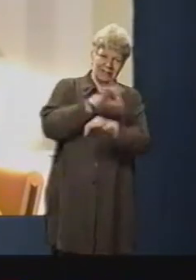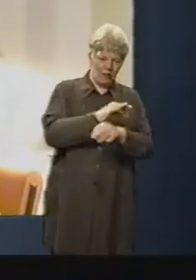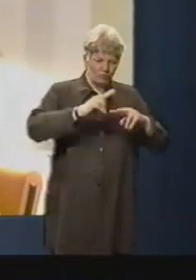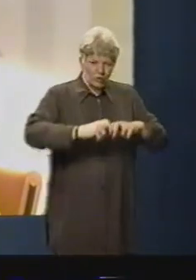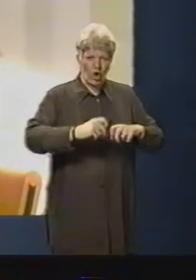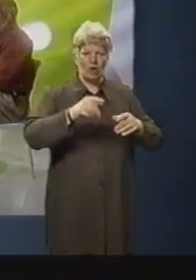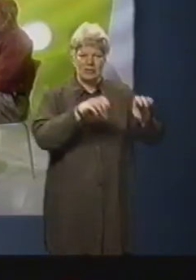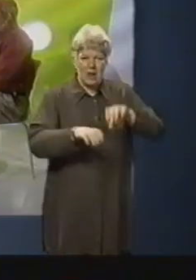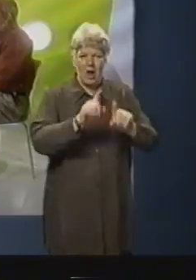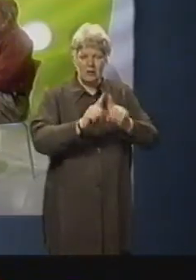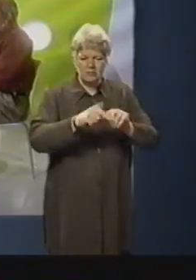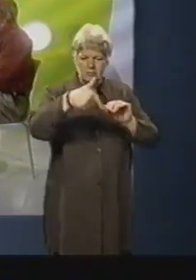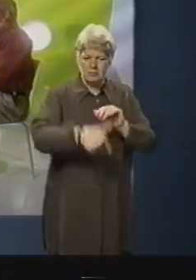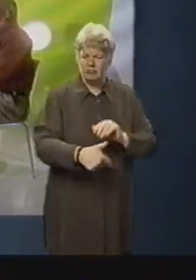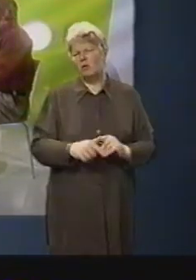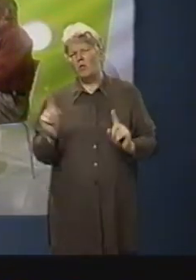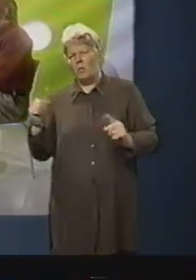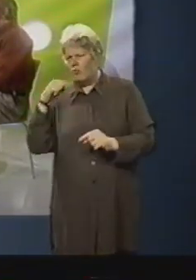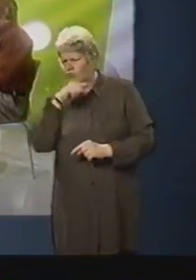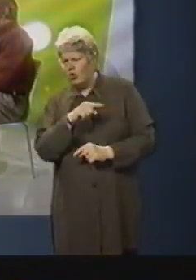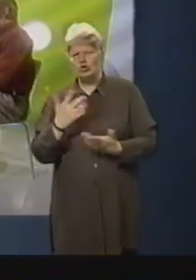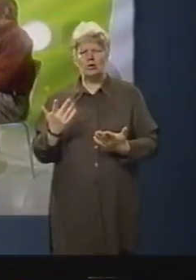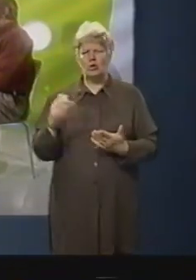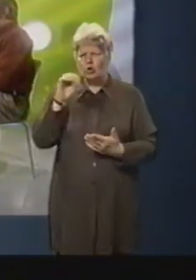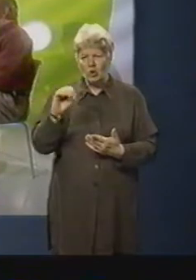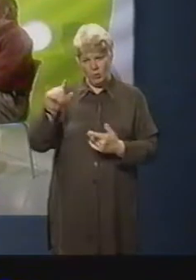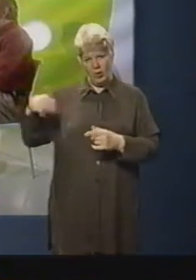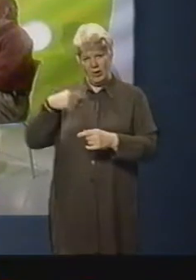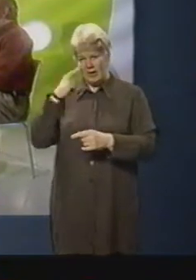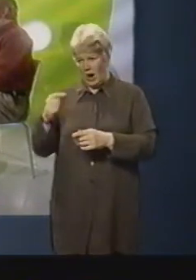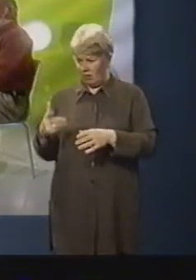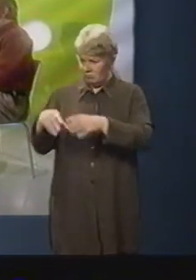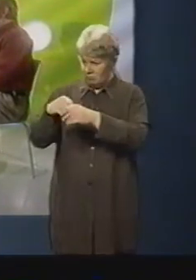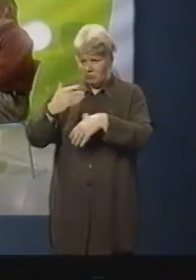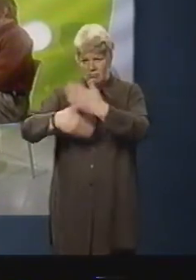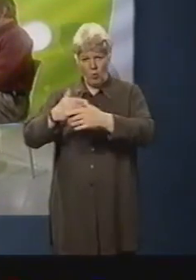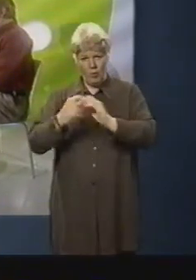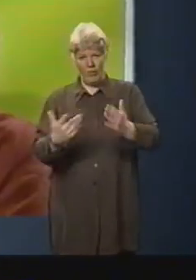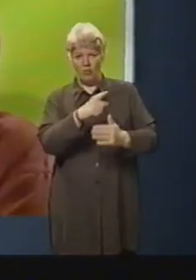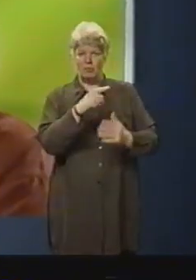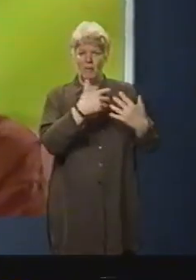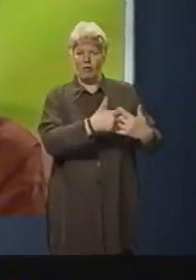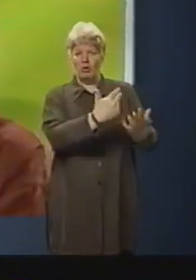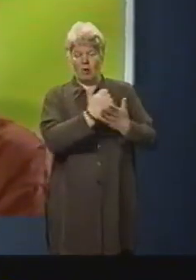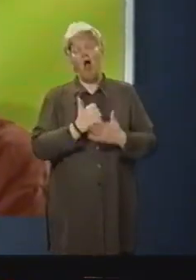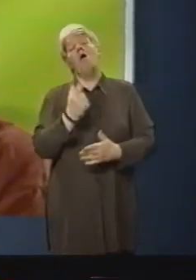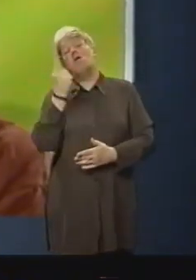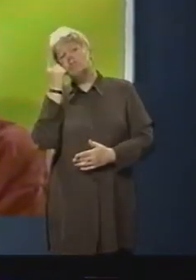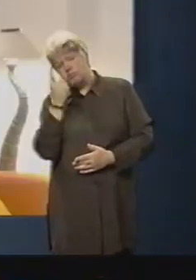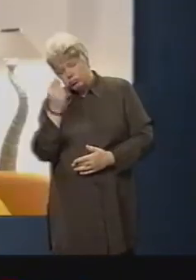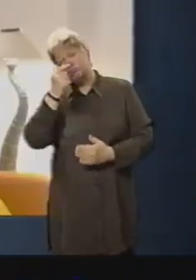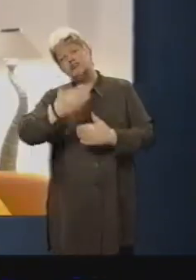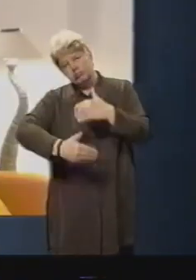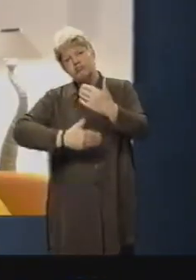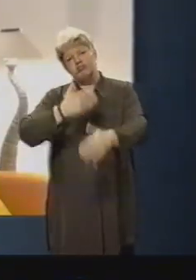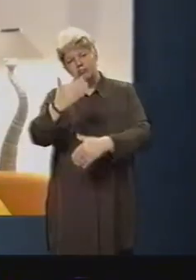it, what about the Russians, the Europeans, others? Can we do it without their help, or more or less without their help? It's possible, over time,